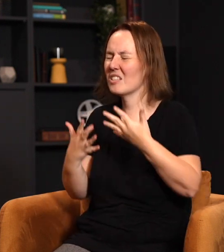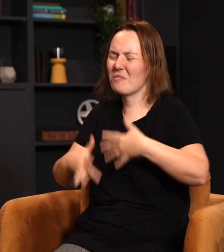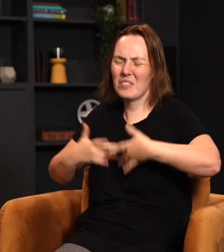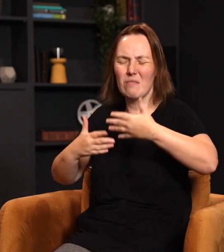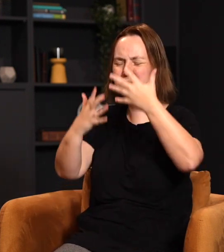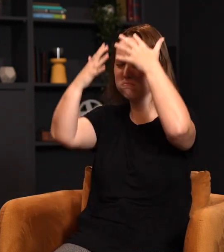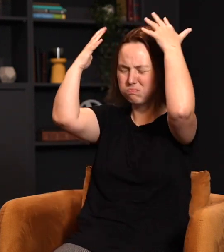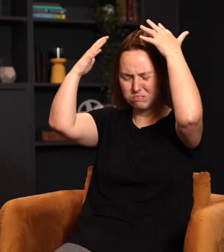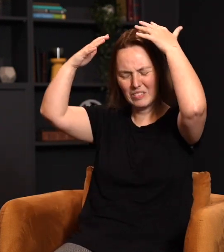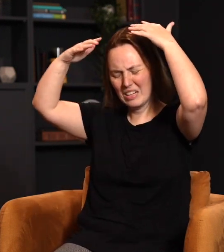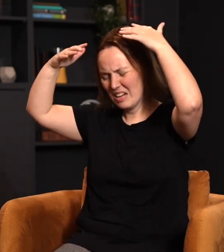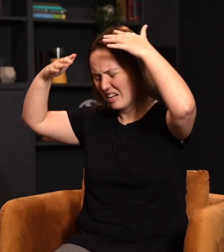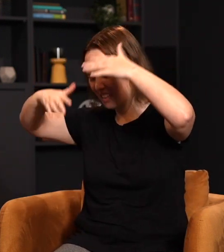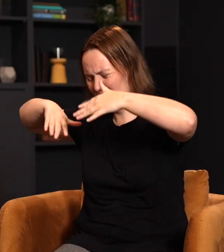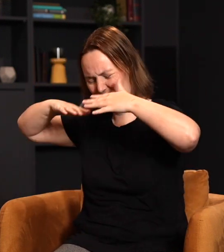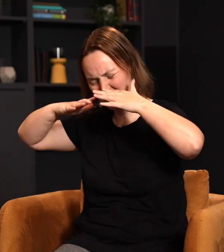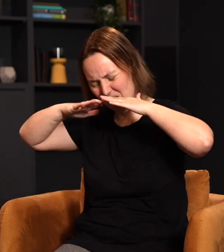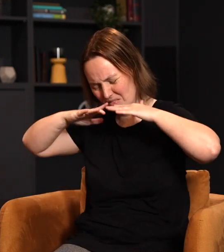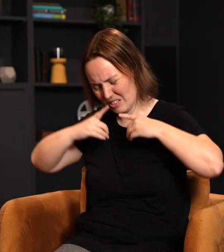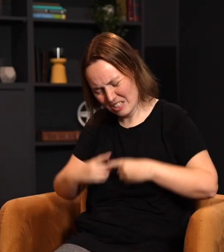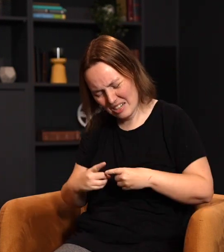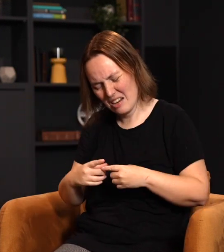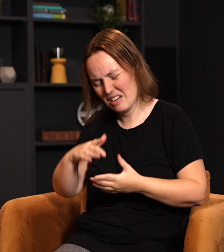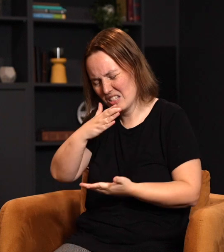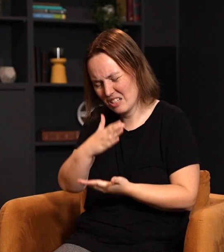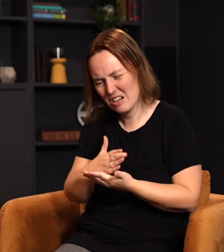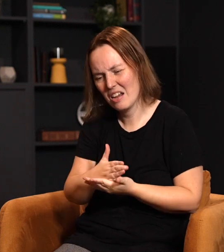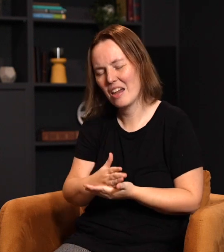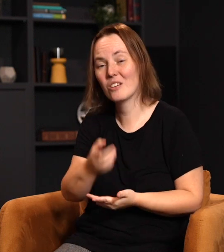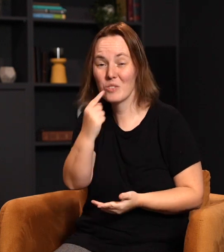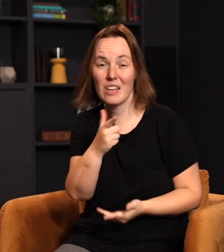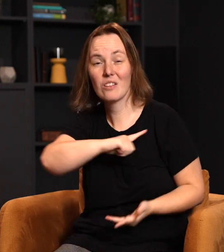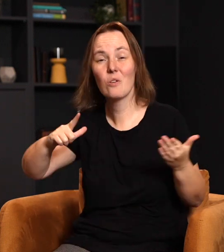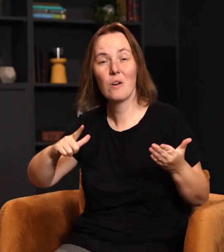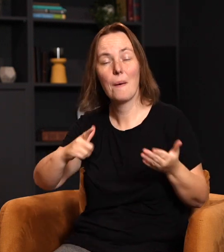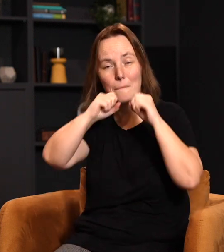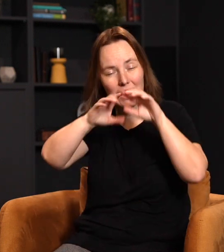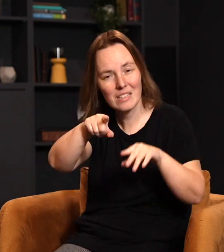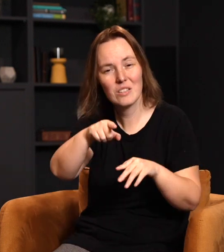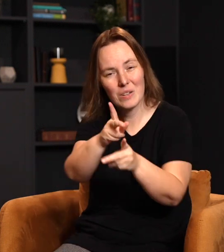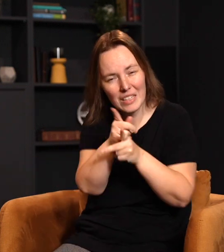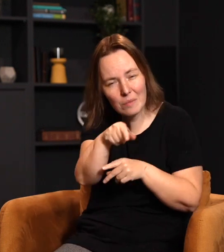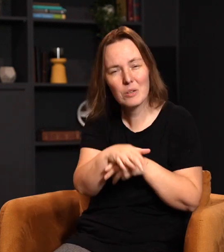they just feel overwhelmed. They feel shut down. And you just walk in and say, the Lord bless you. The Lord keep you.